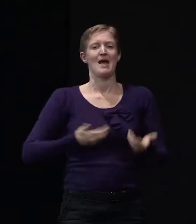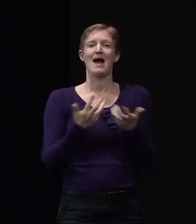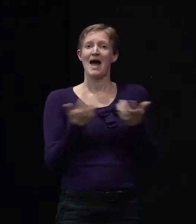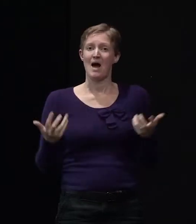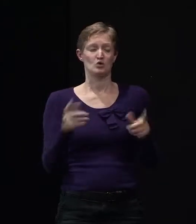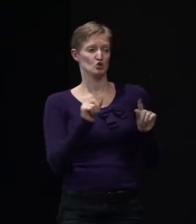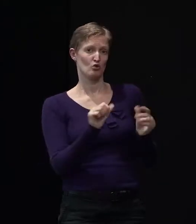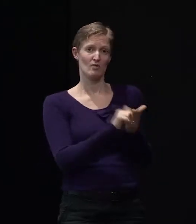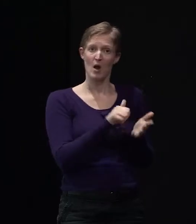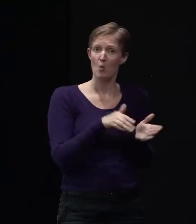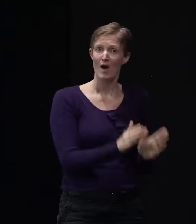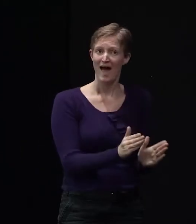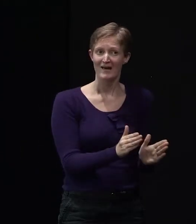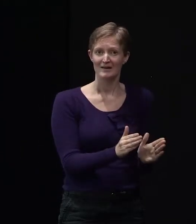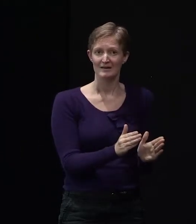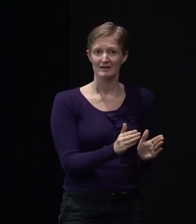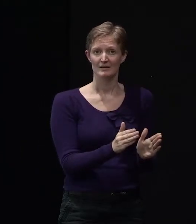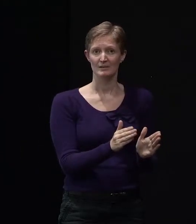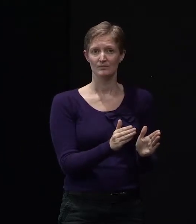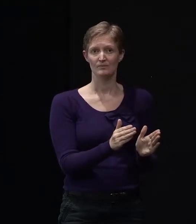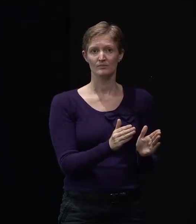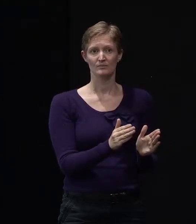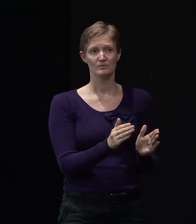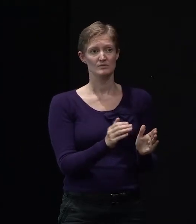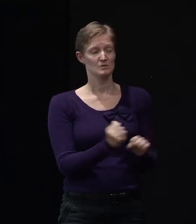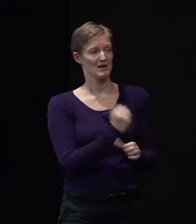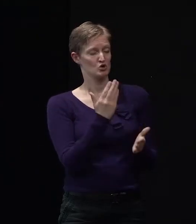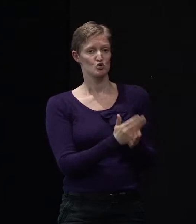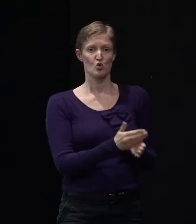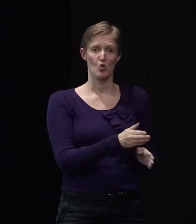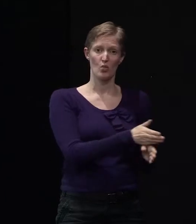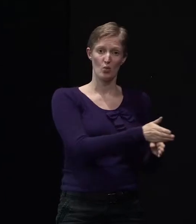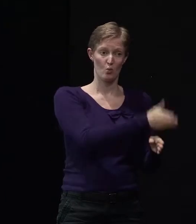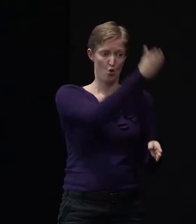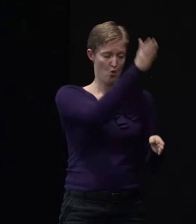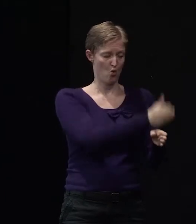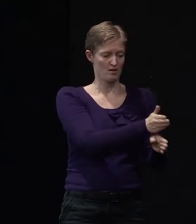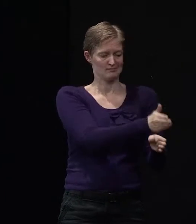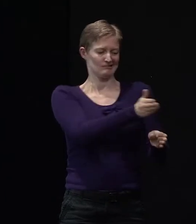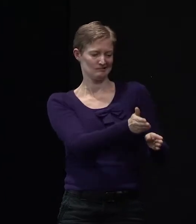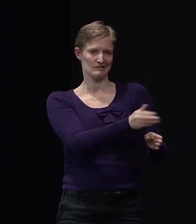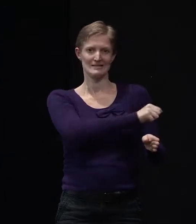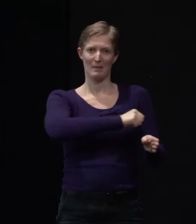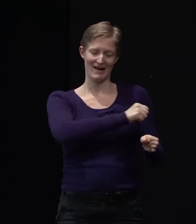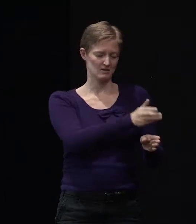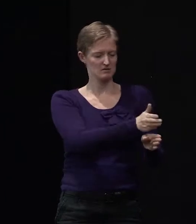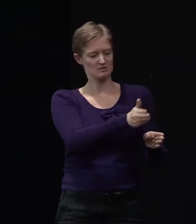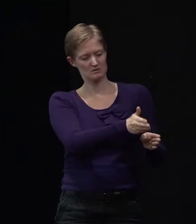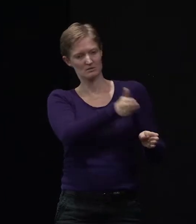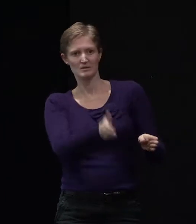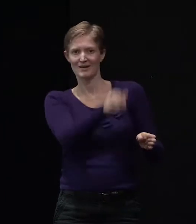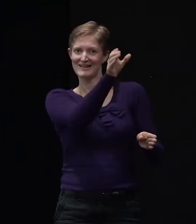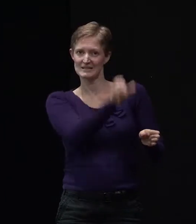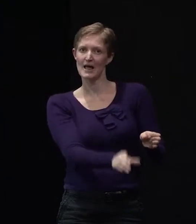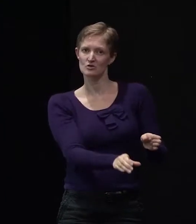insulation in from the inside so that it doesn't actually touch the weatherboards and will give you a nice, warm